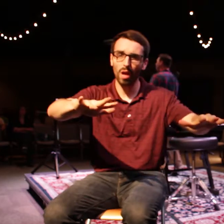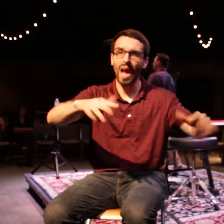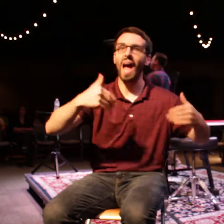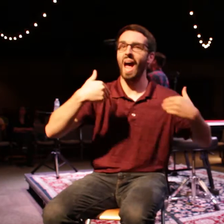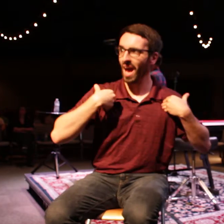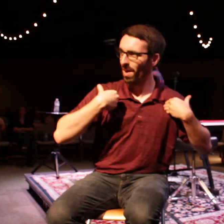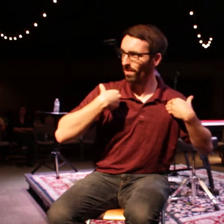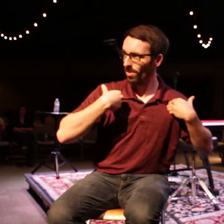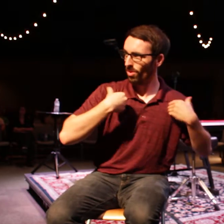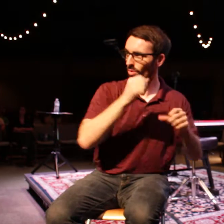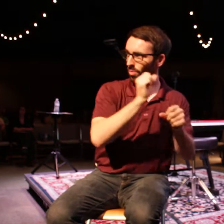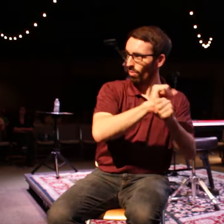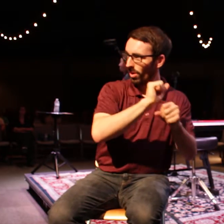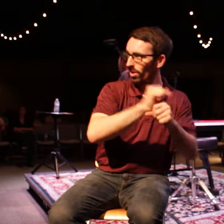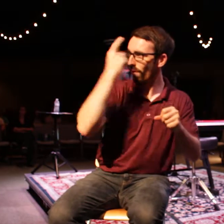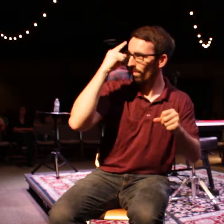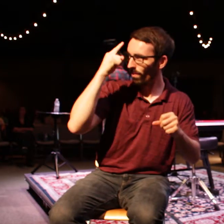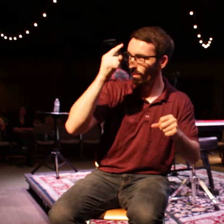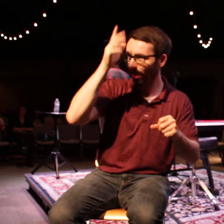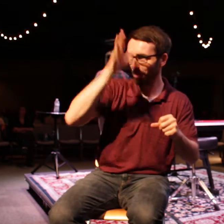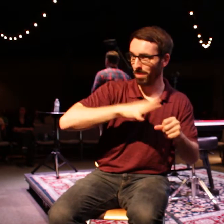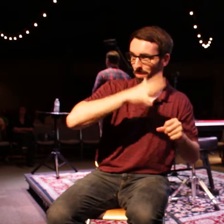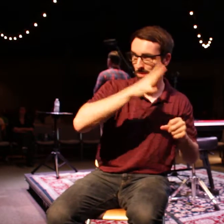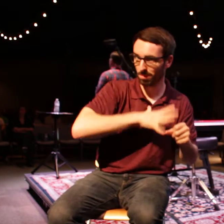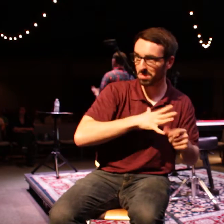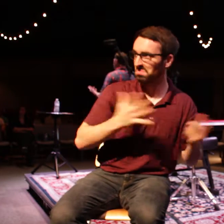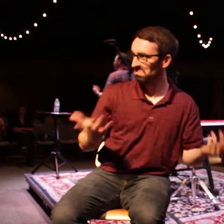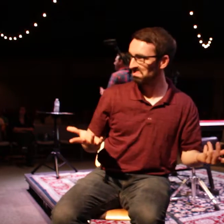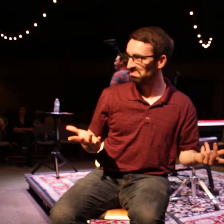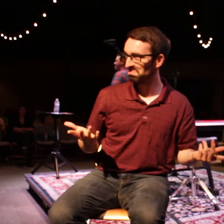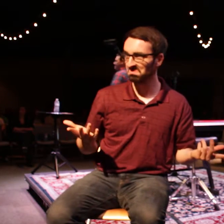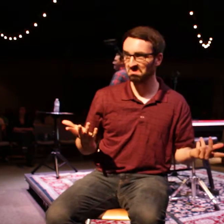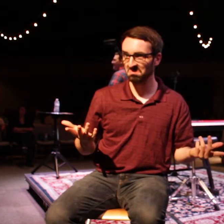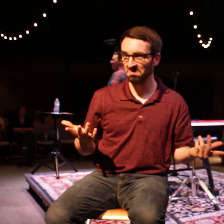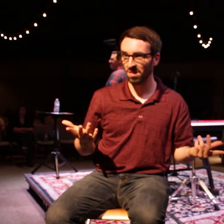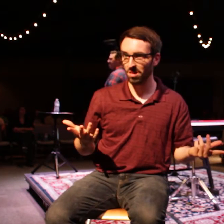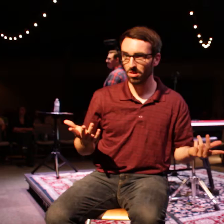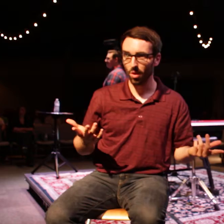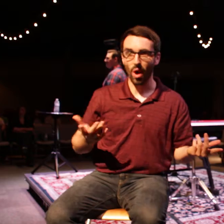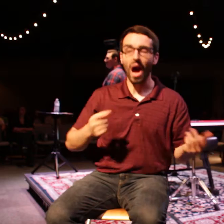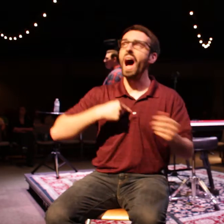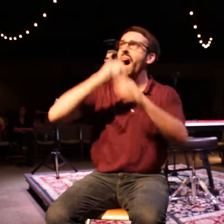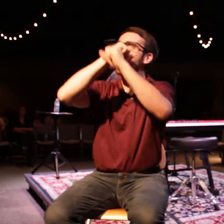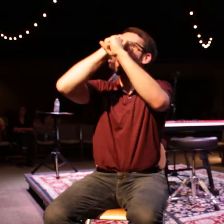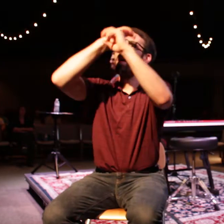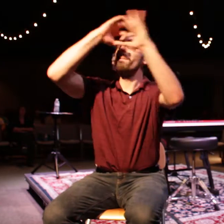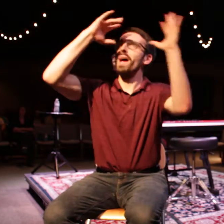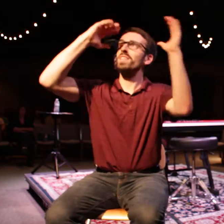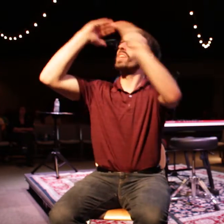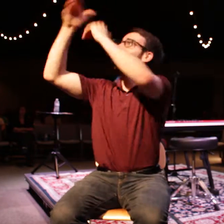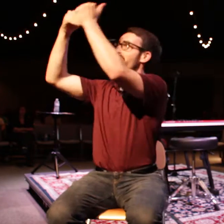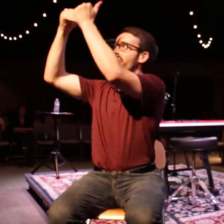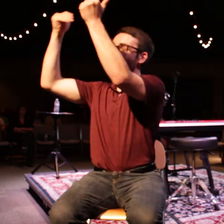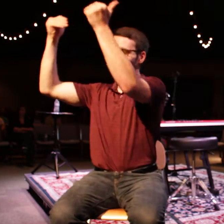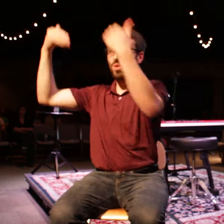purpose. I actually, personally, I think that we're going to have work in heaven someday. Revelation 21 talks about how